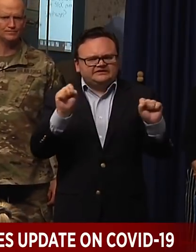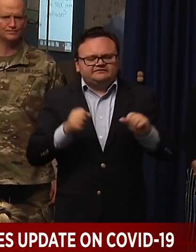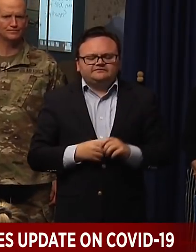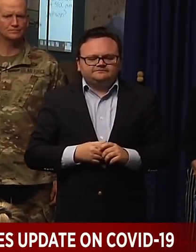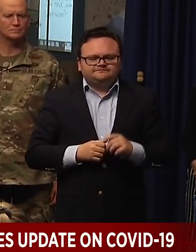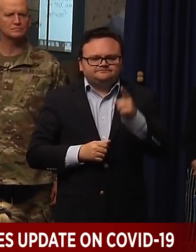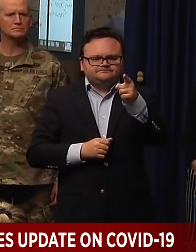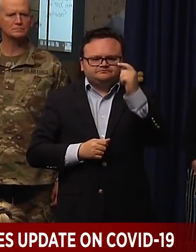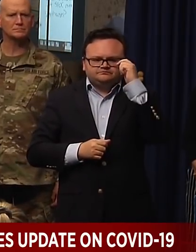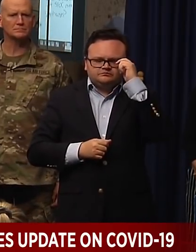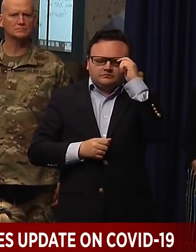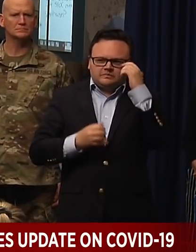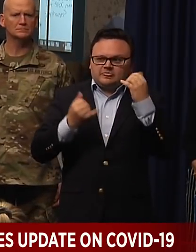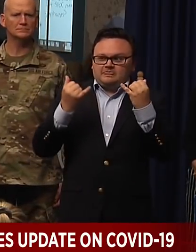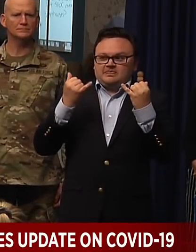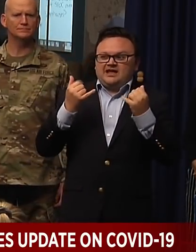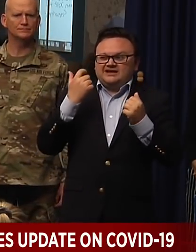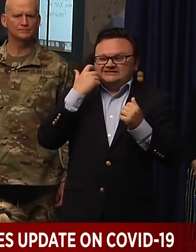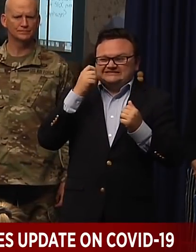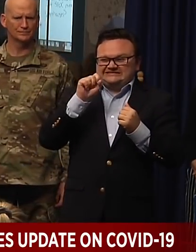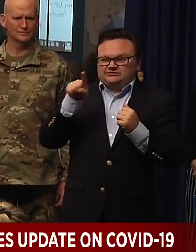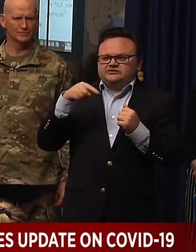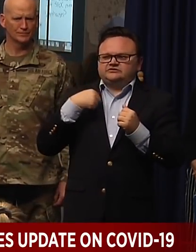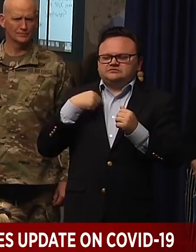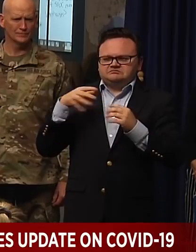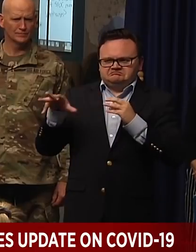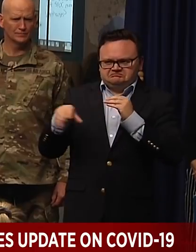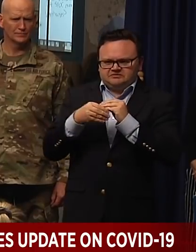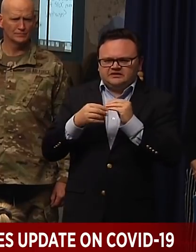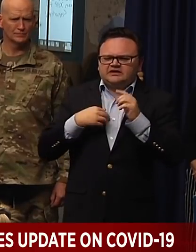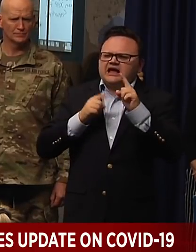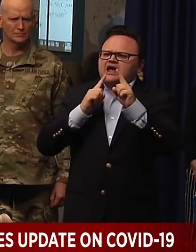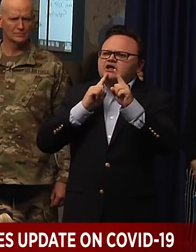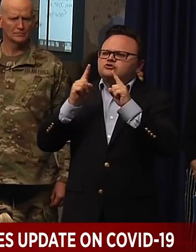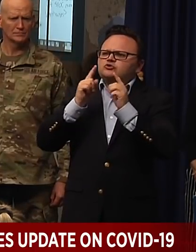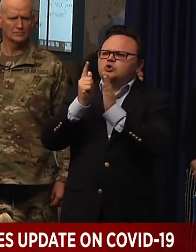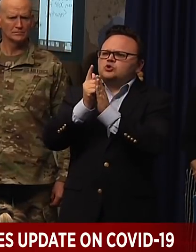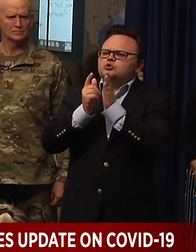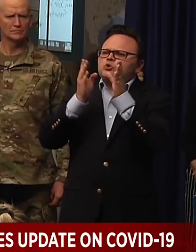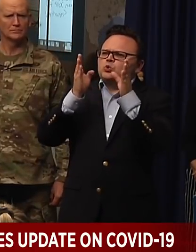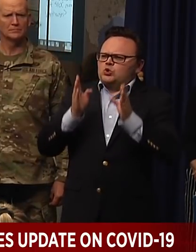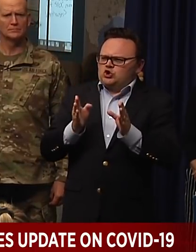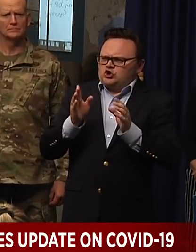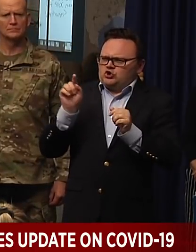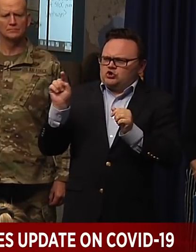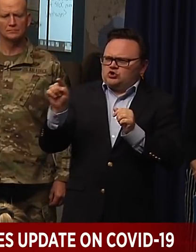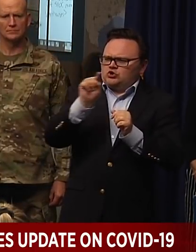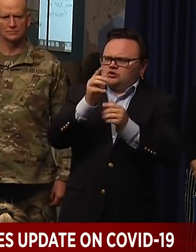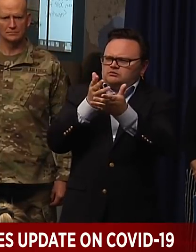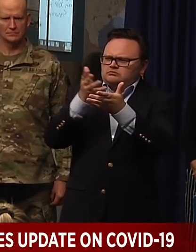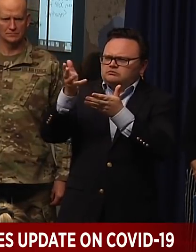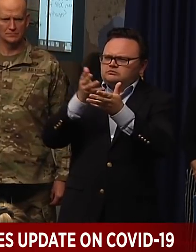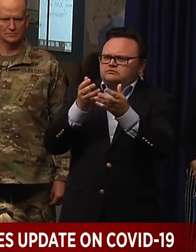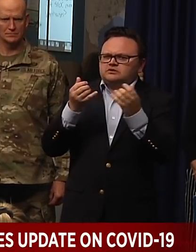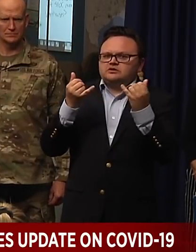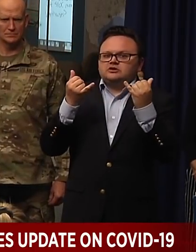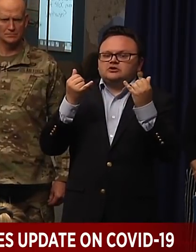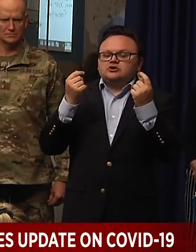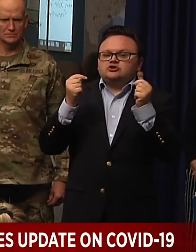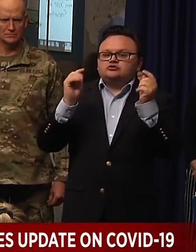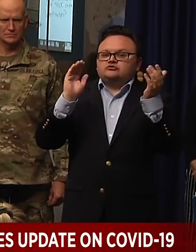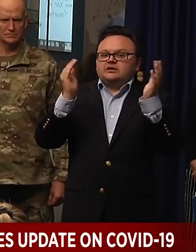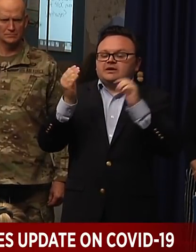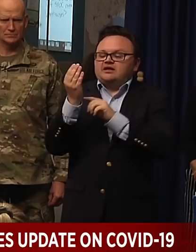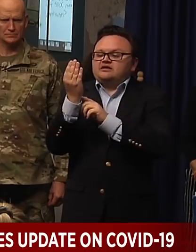Grace's question. I've been speaking to some legal experts. And they're saying that you're kind of in a position where you're balancing 14th Amendment rights